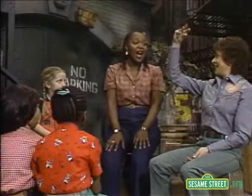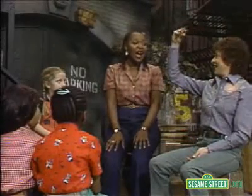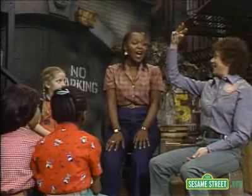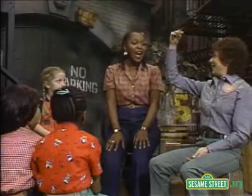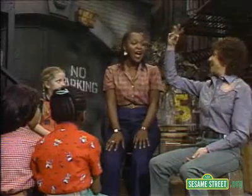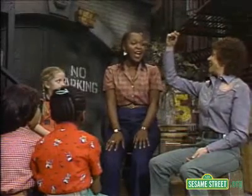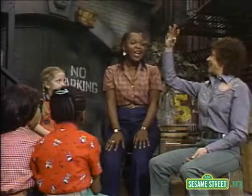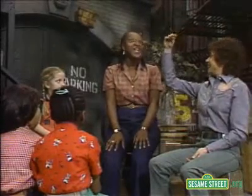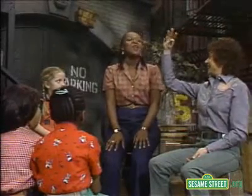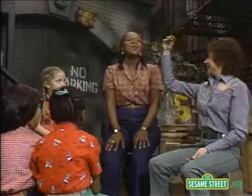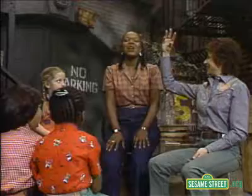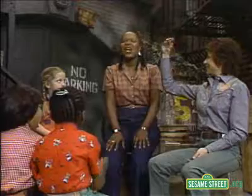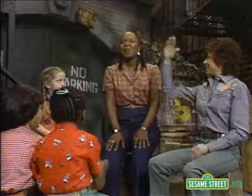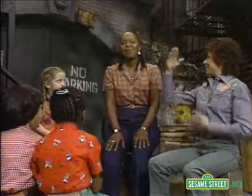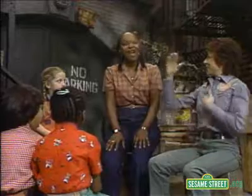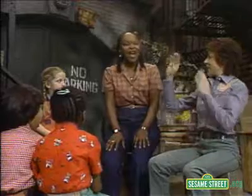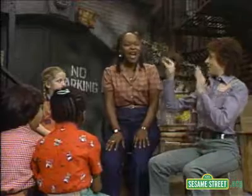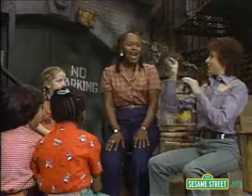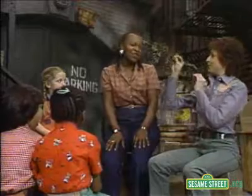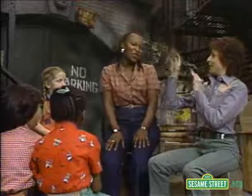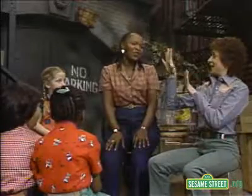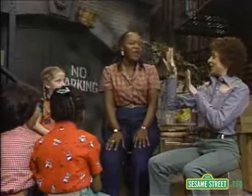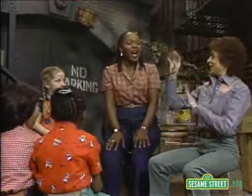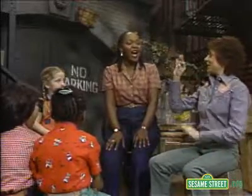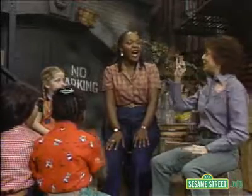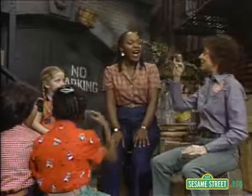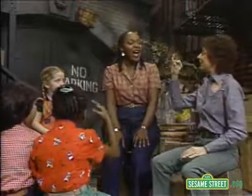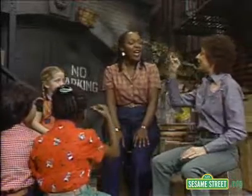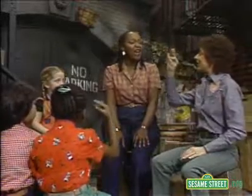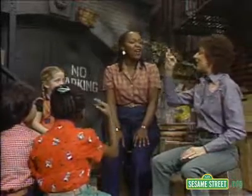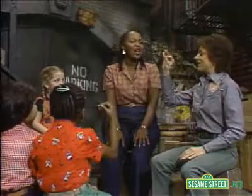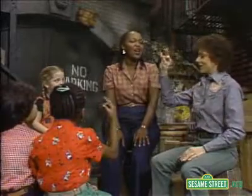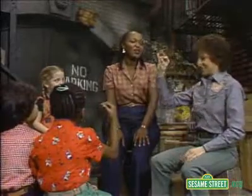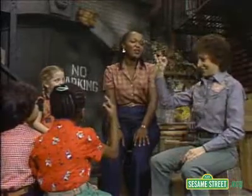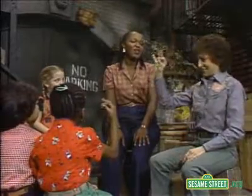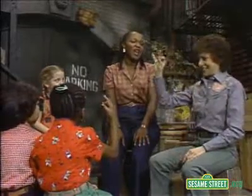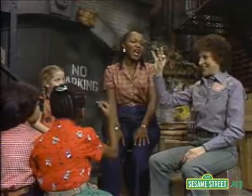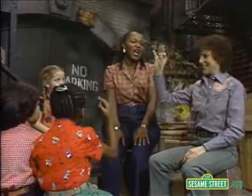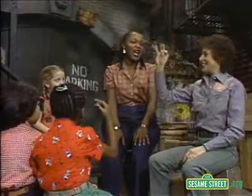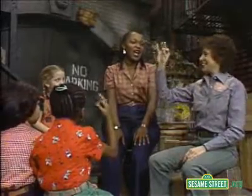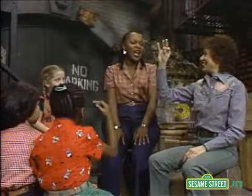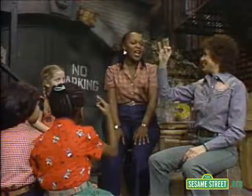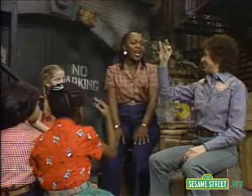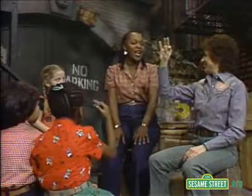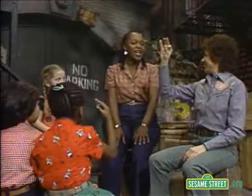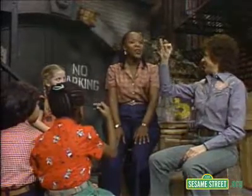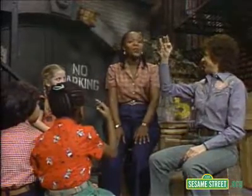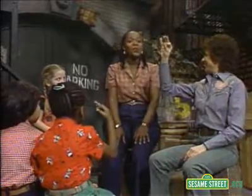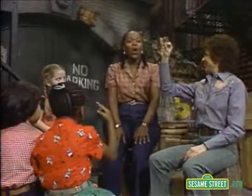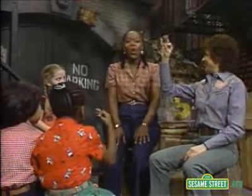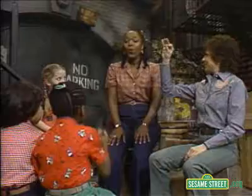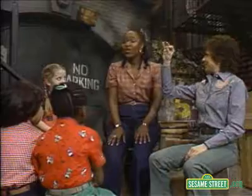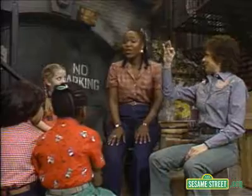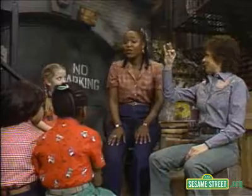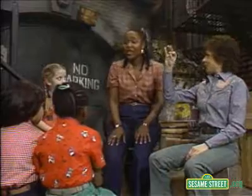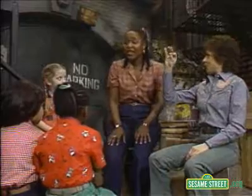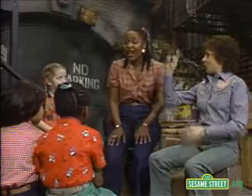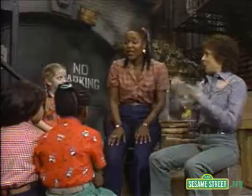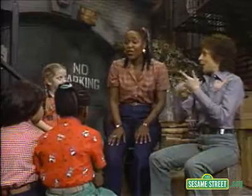high, my magic firefly. Once I tried to catch